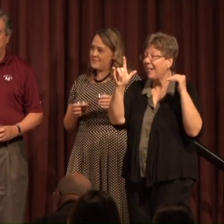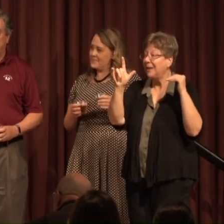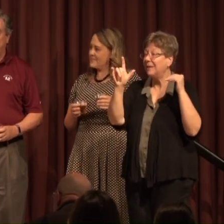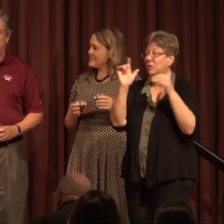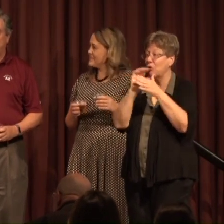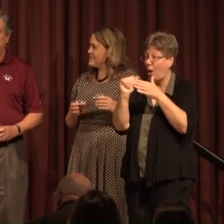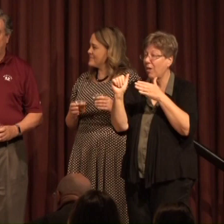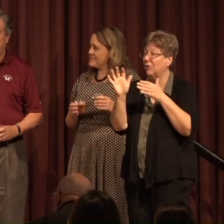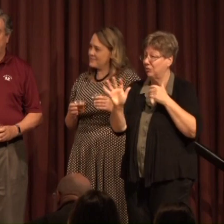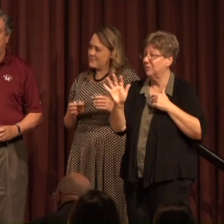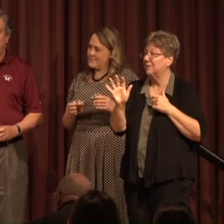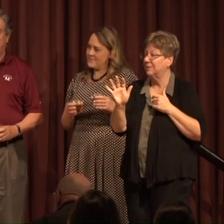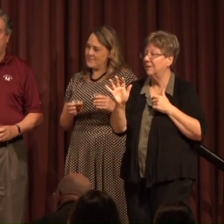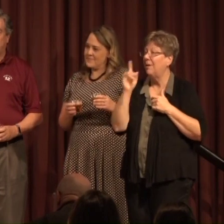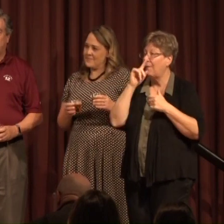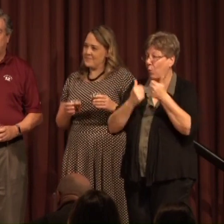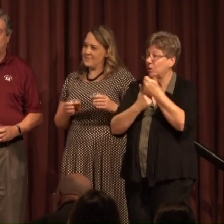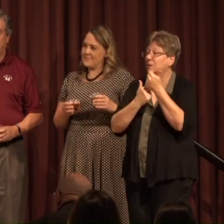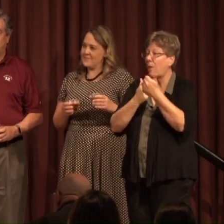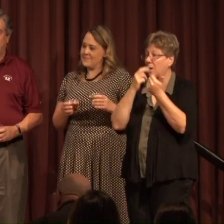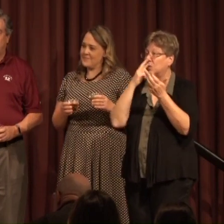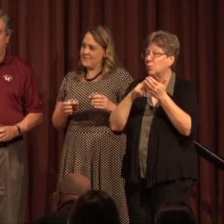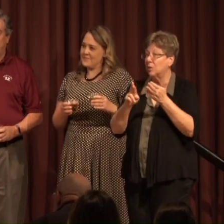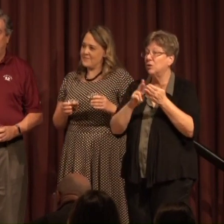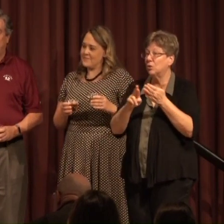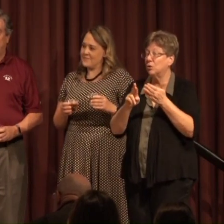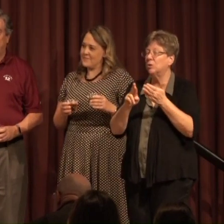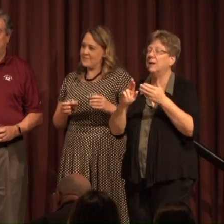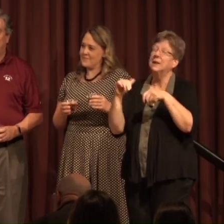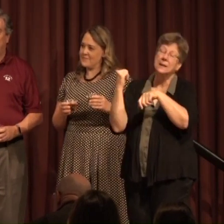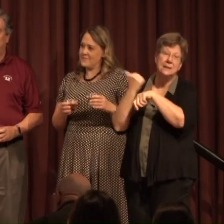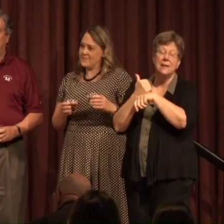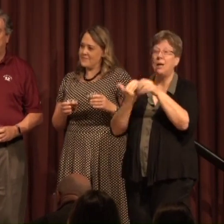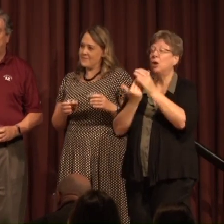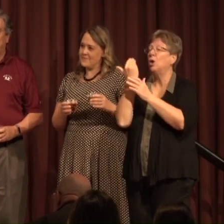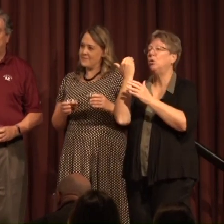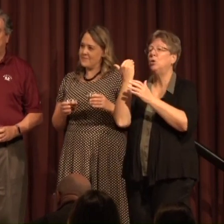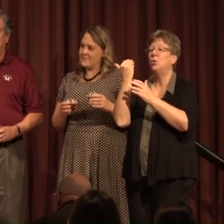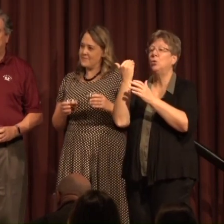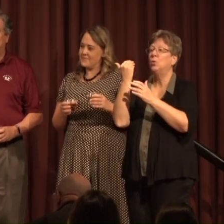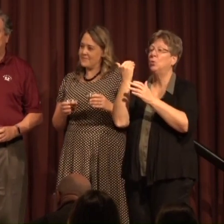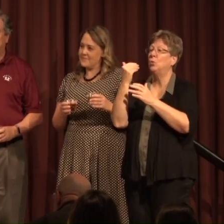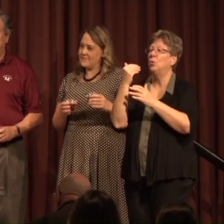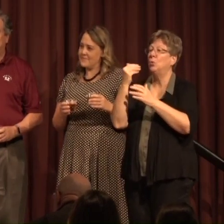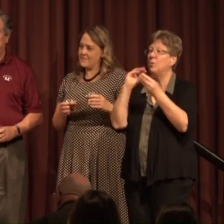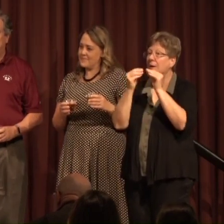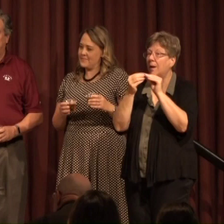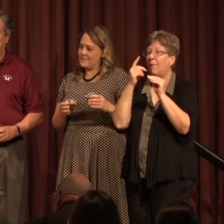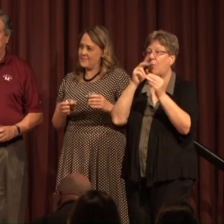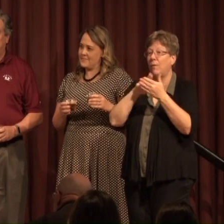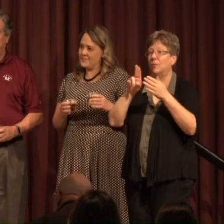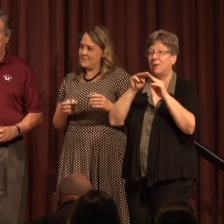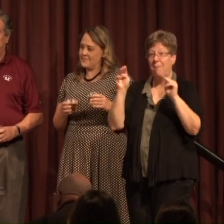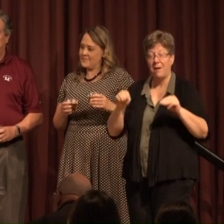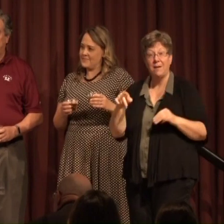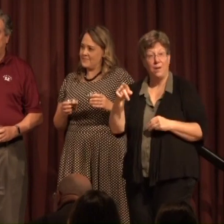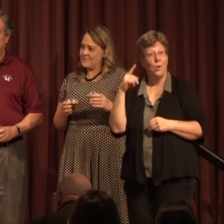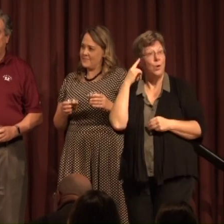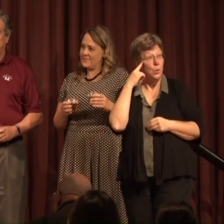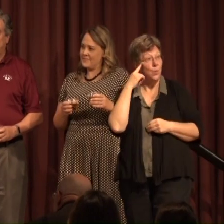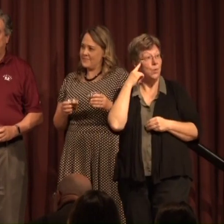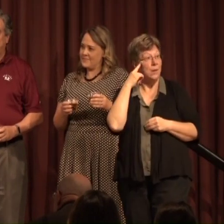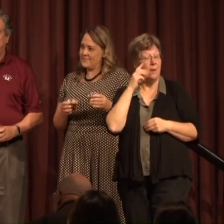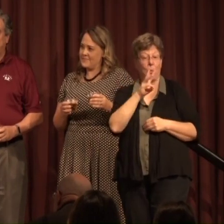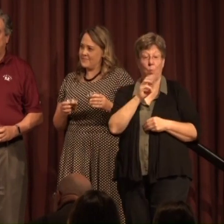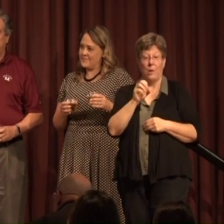take Of sponsored research setting another record for the University of Montana You think we